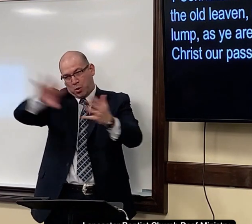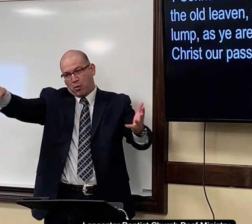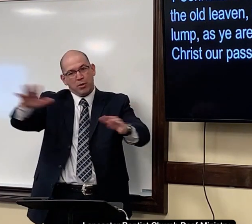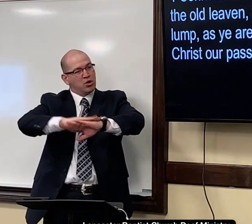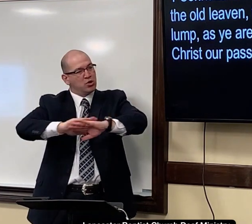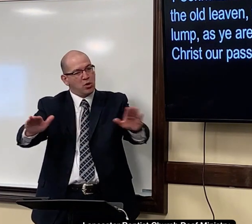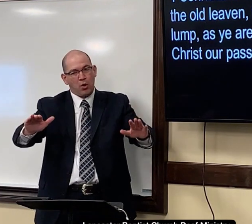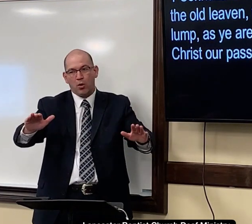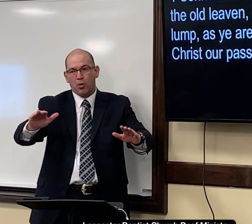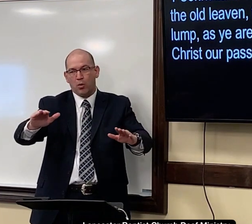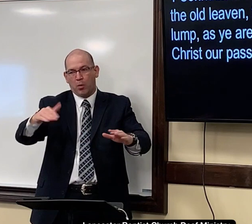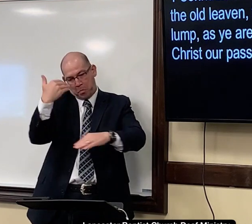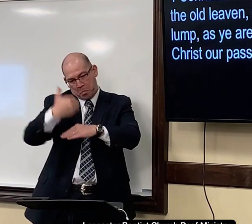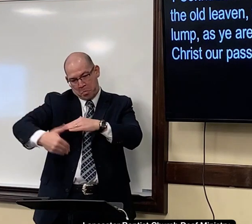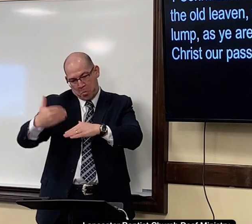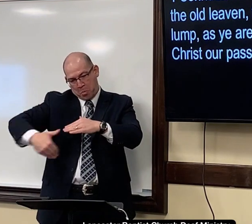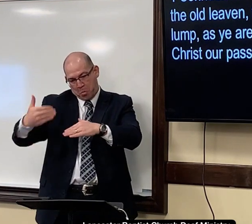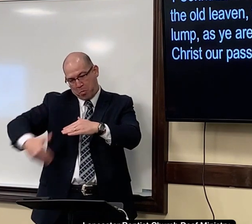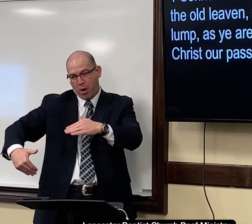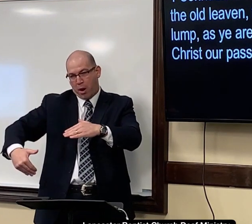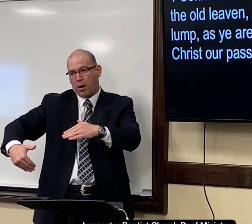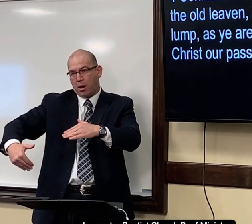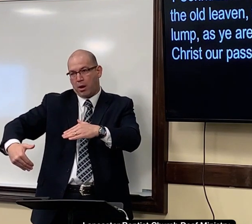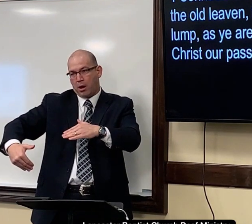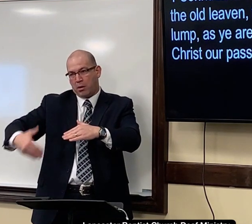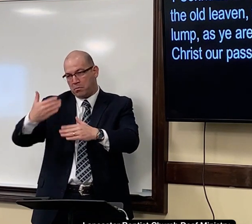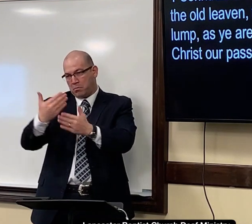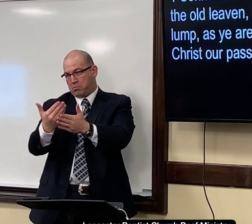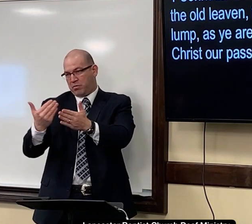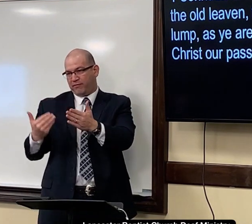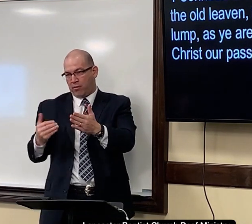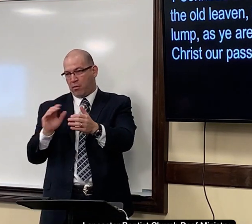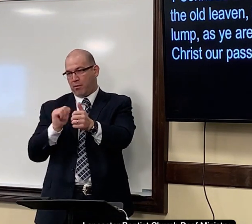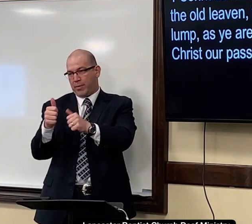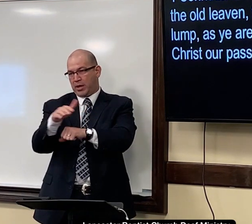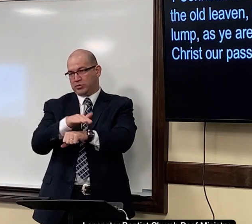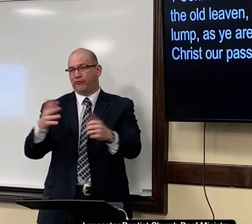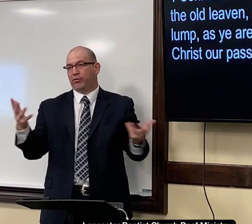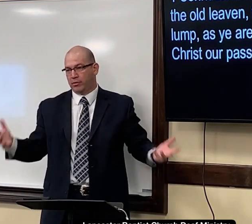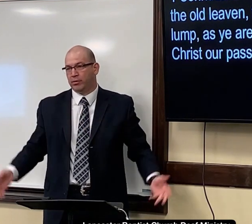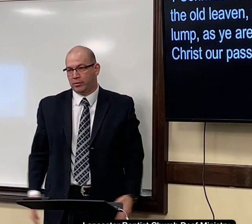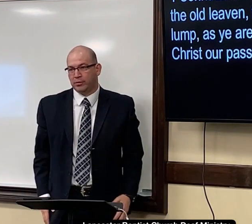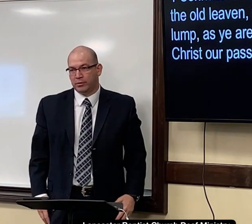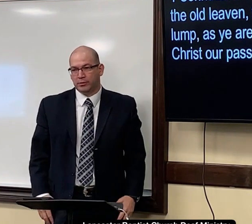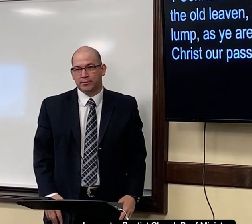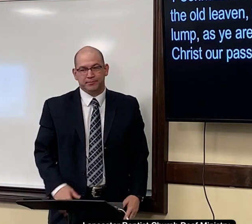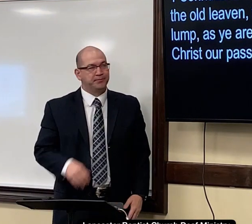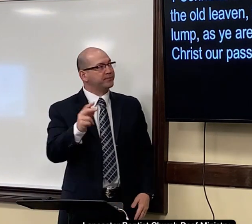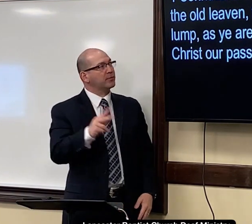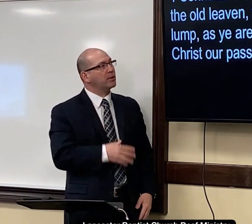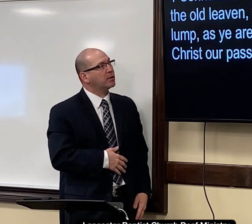so in the old testament in the story of the passover two weeks before they removed all the yeast from their house